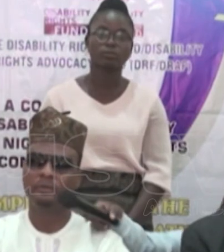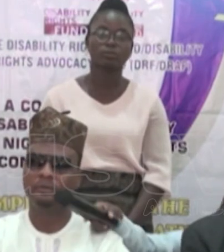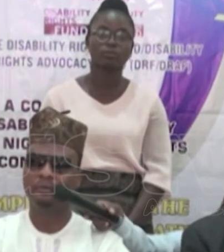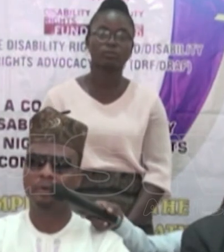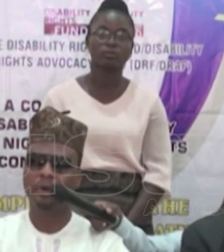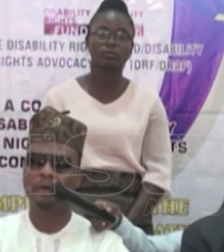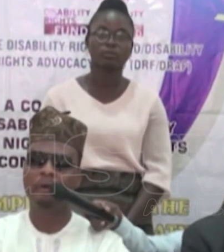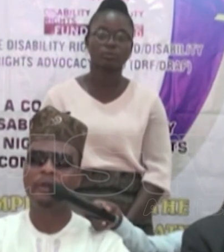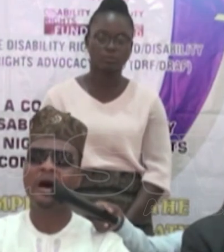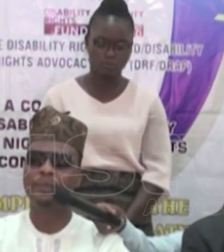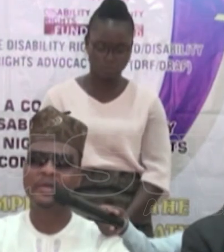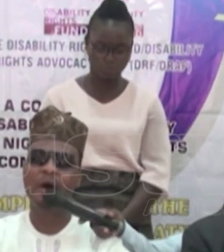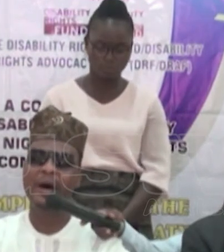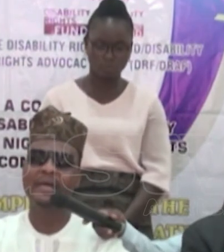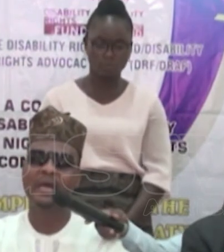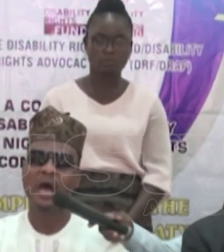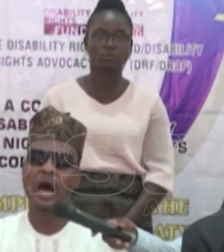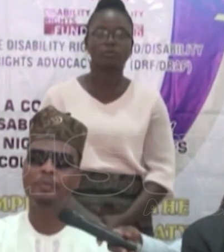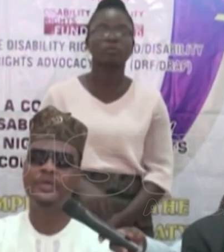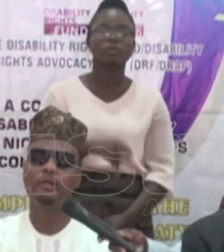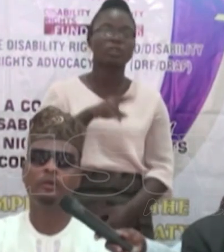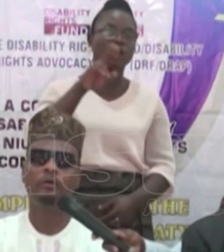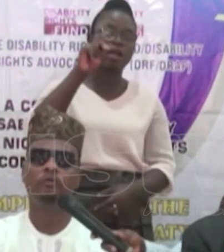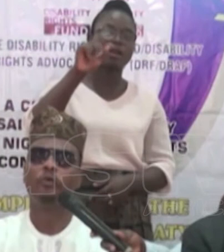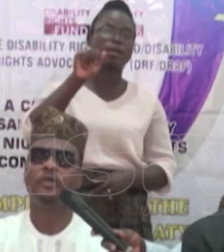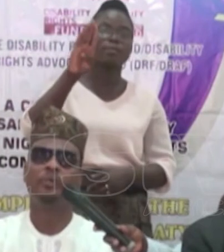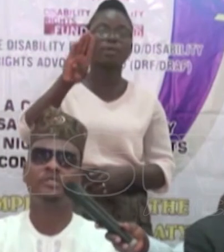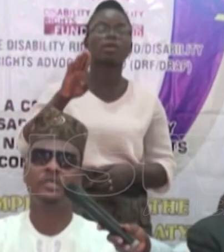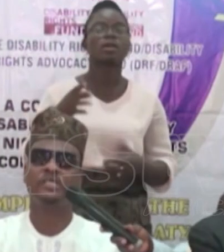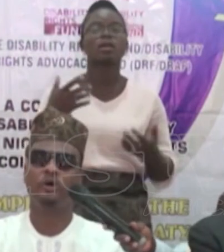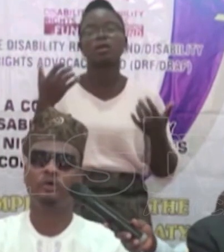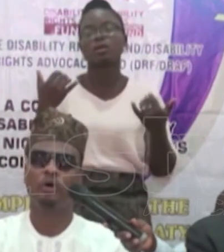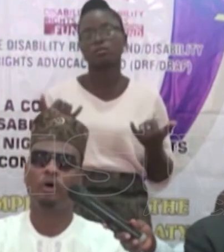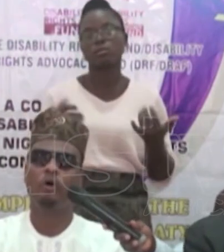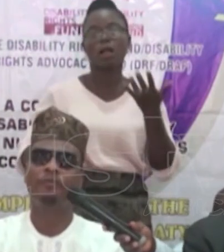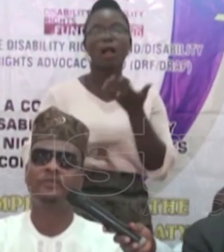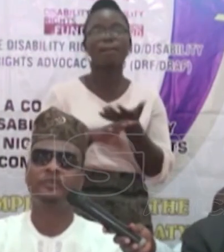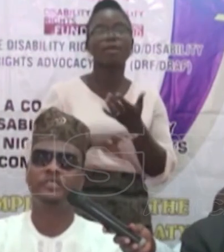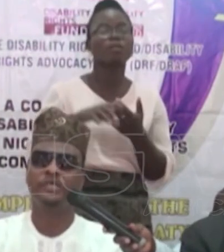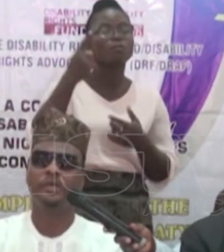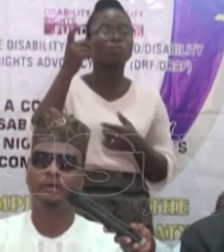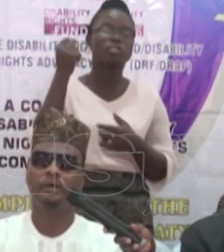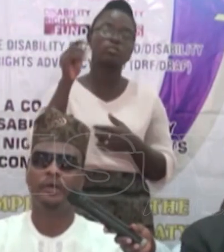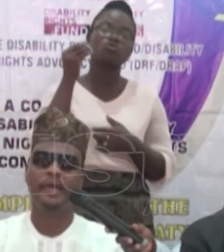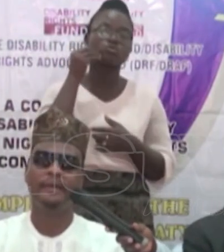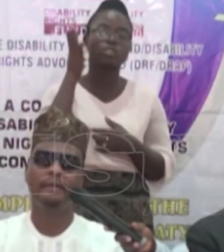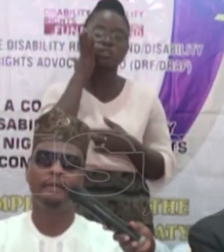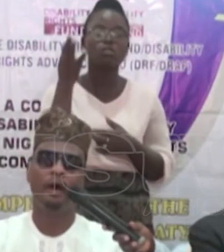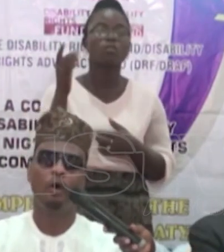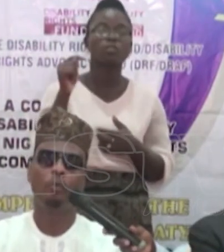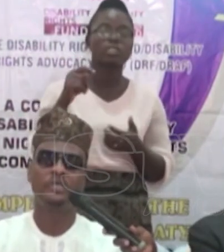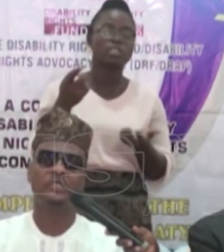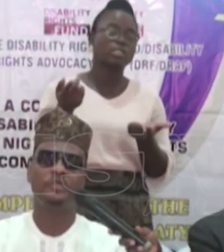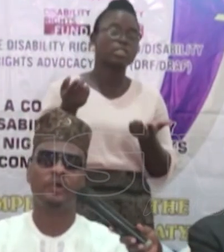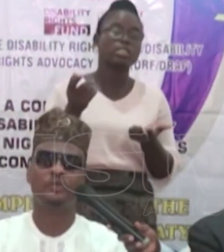NAP hereby appeal for the domestication of the treaty in